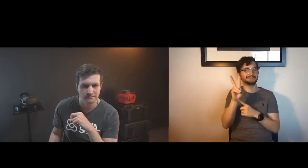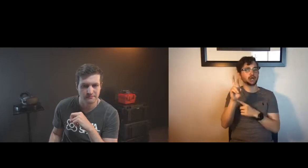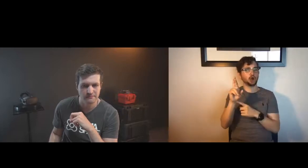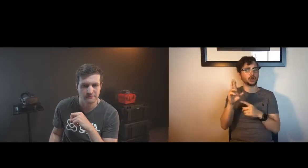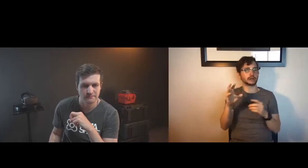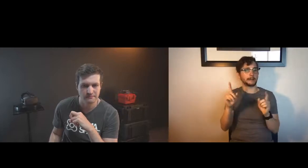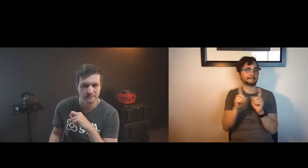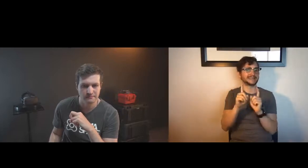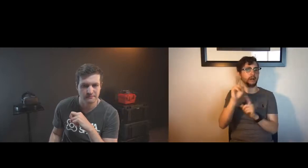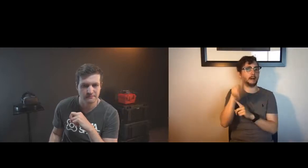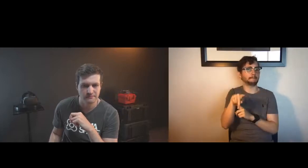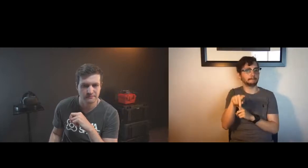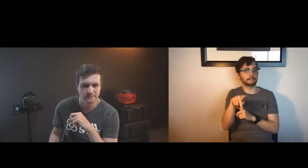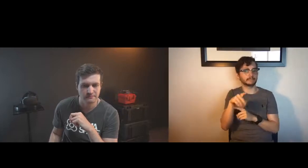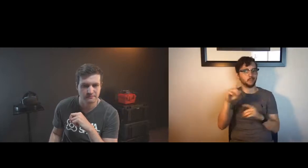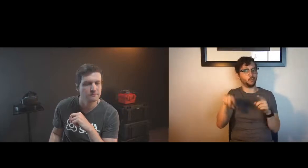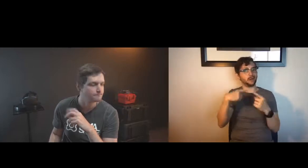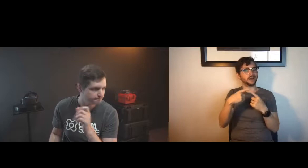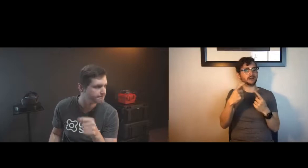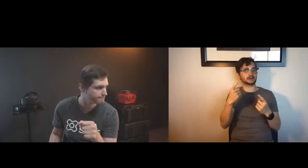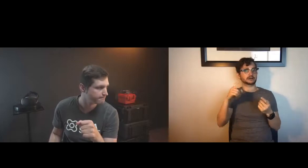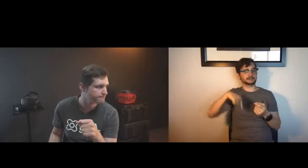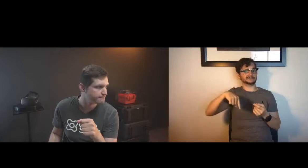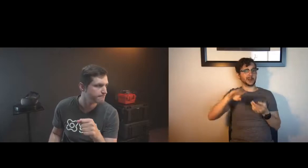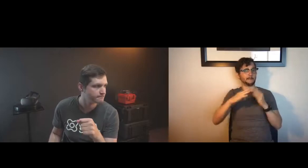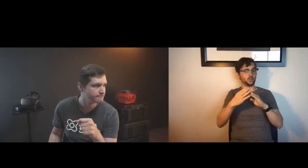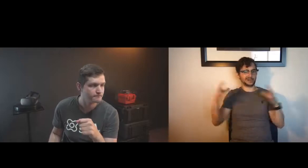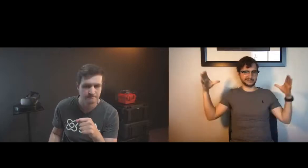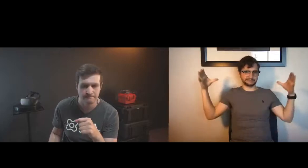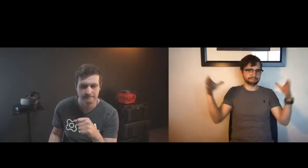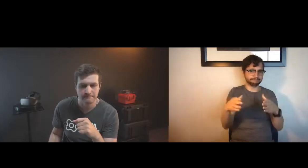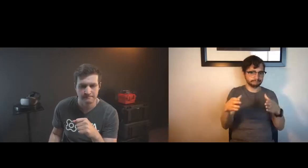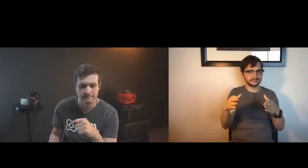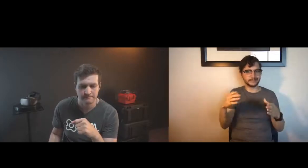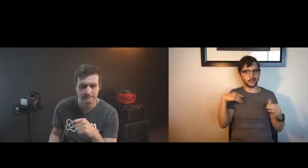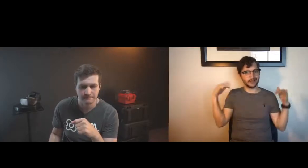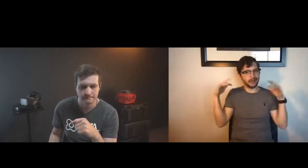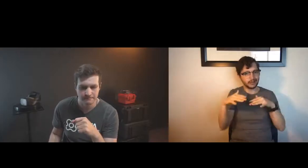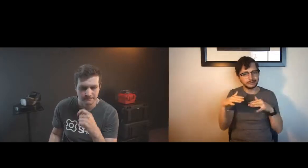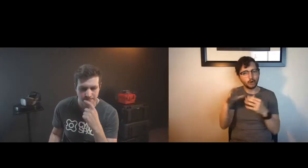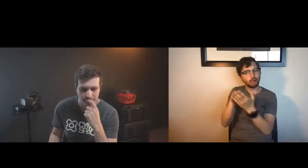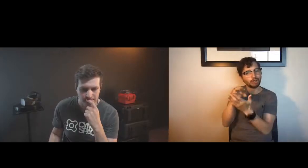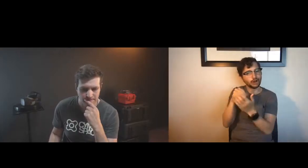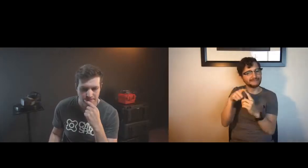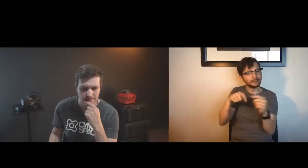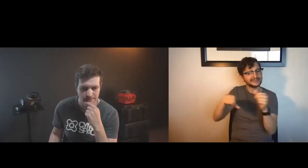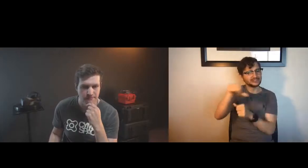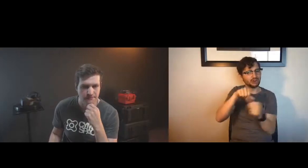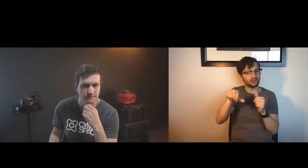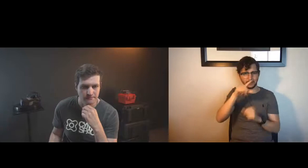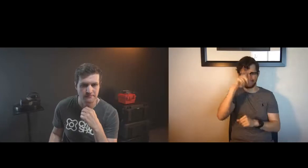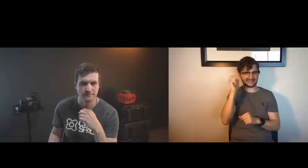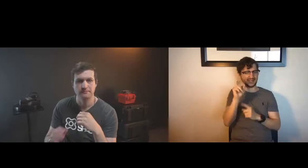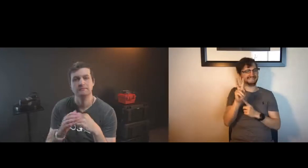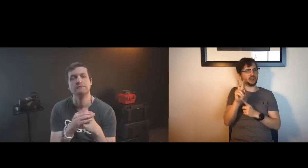about vr so we have a virtual reality meetup and when the folks in this community come